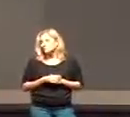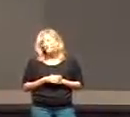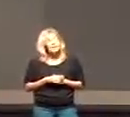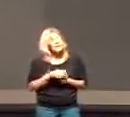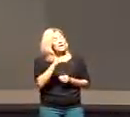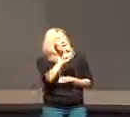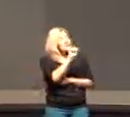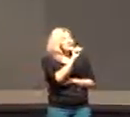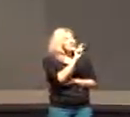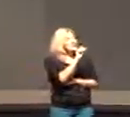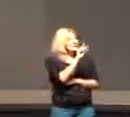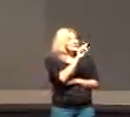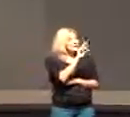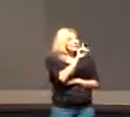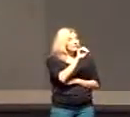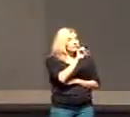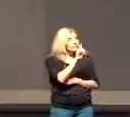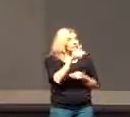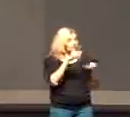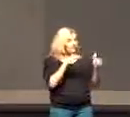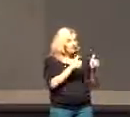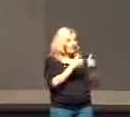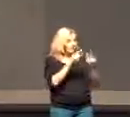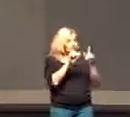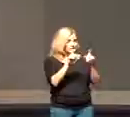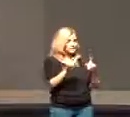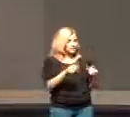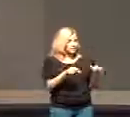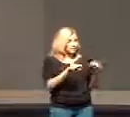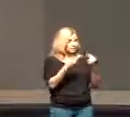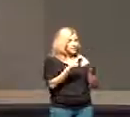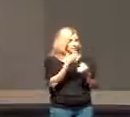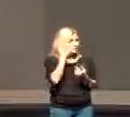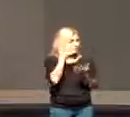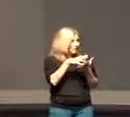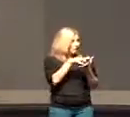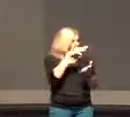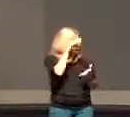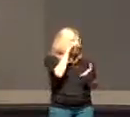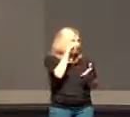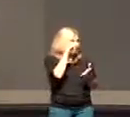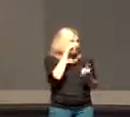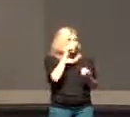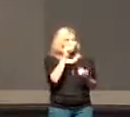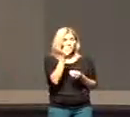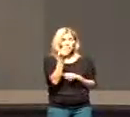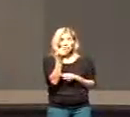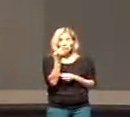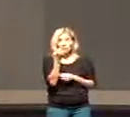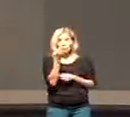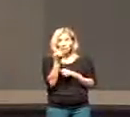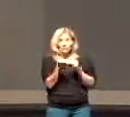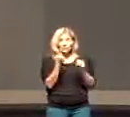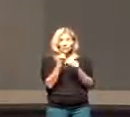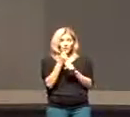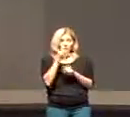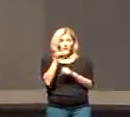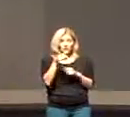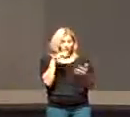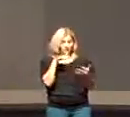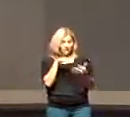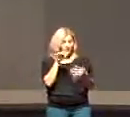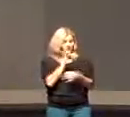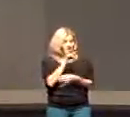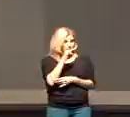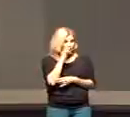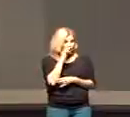researchers followed this test group of children and you know what they found after a dozen years 12 years of studying